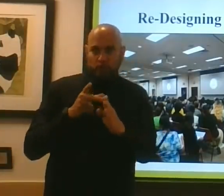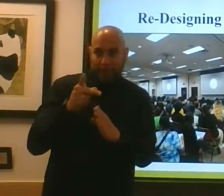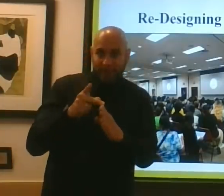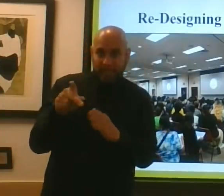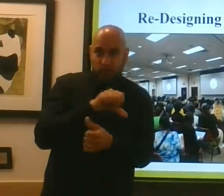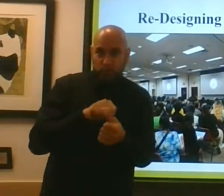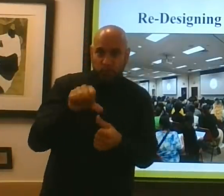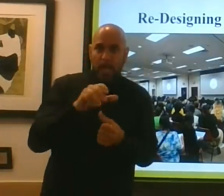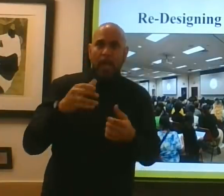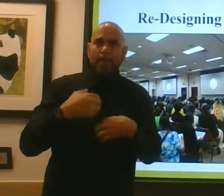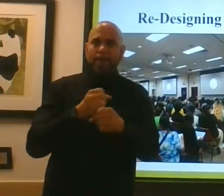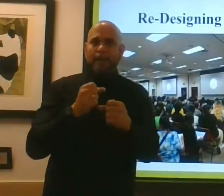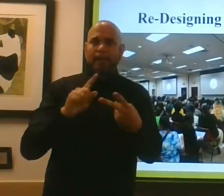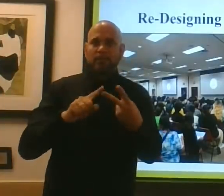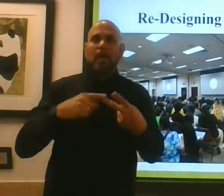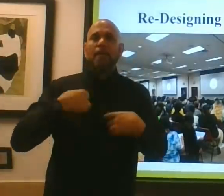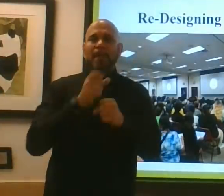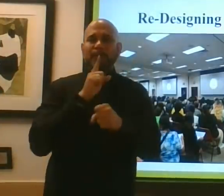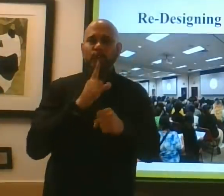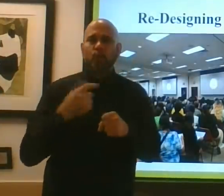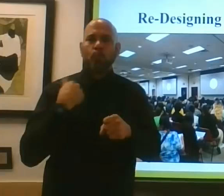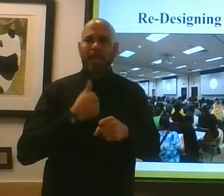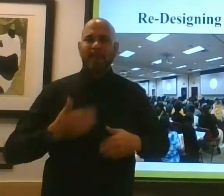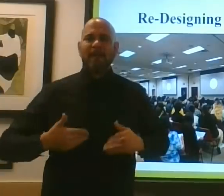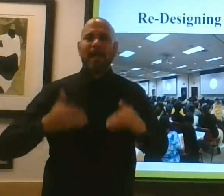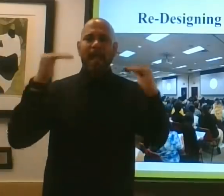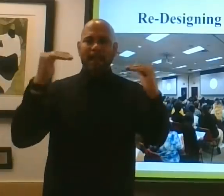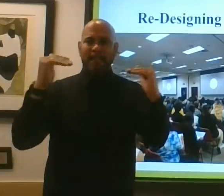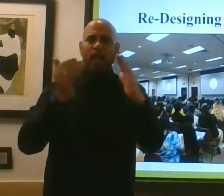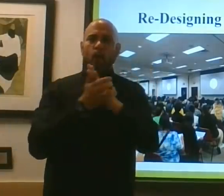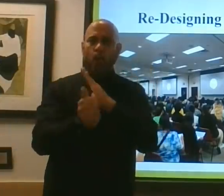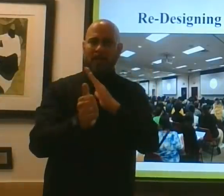abundant supply of highly qualified teachers.